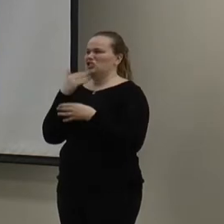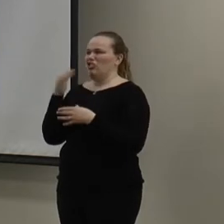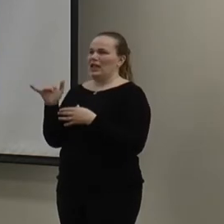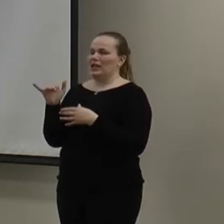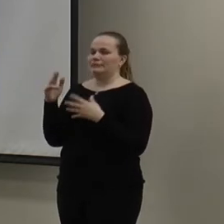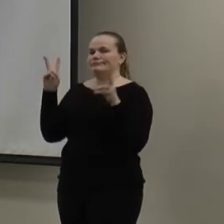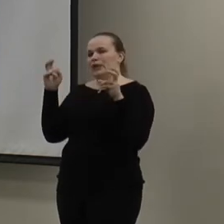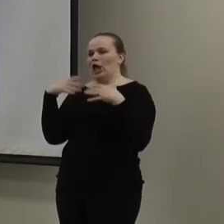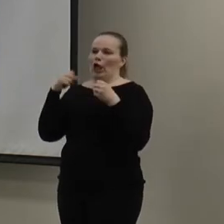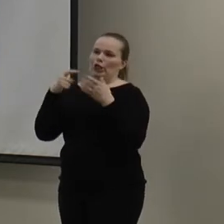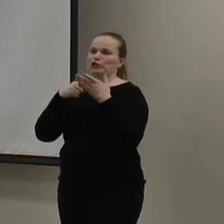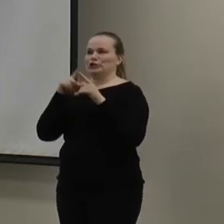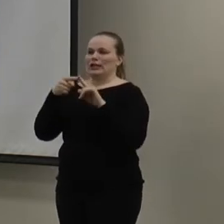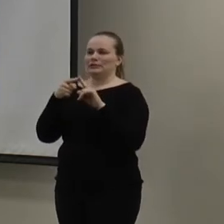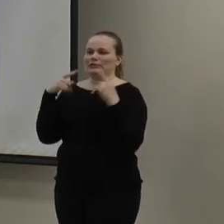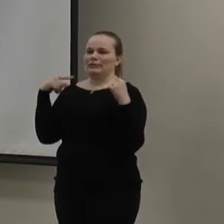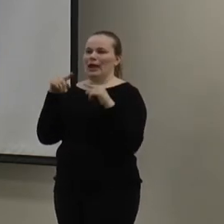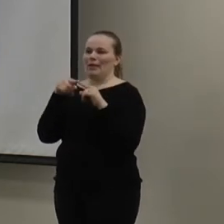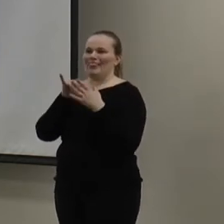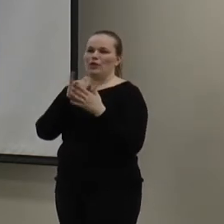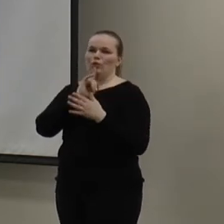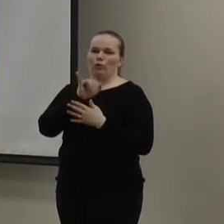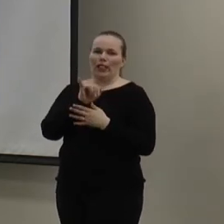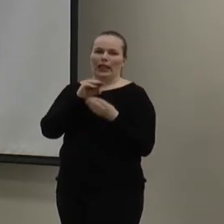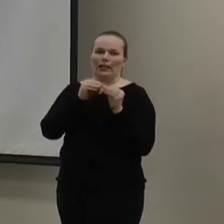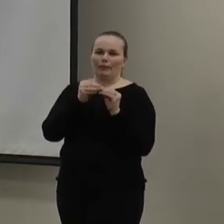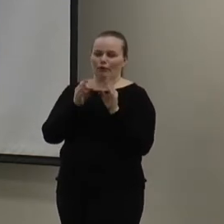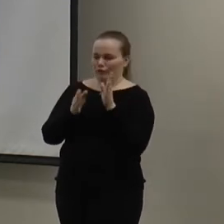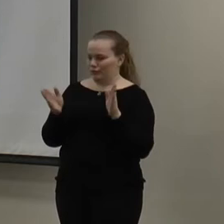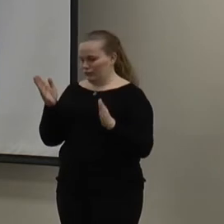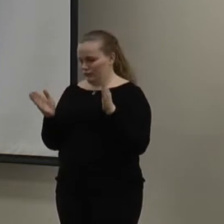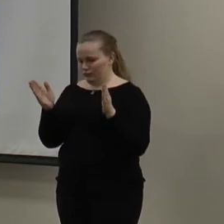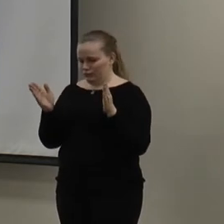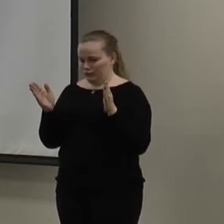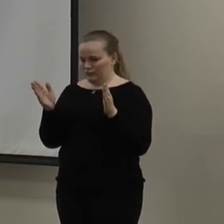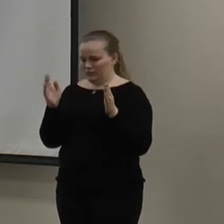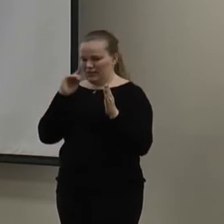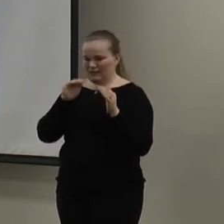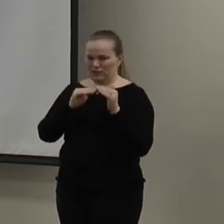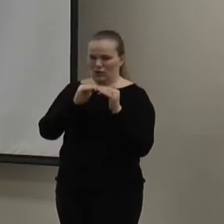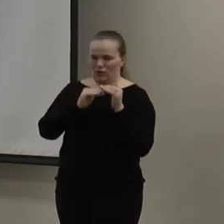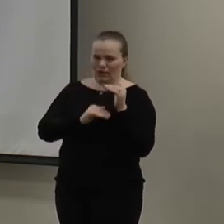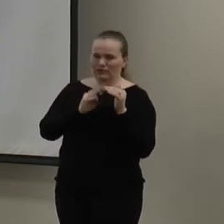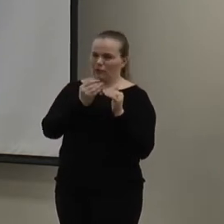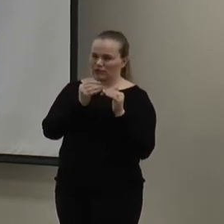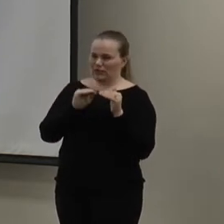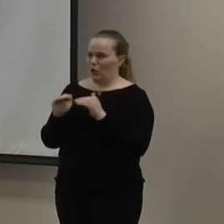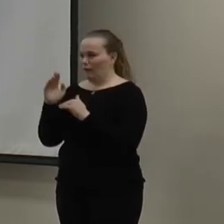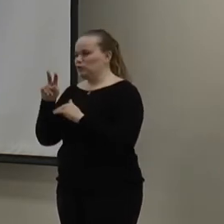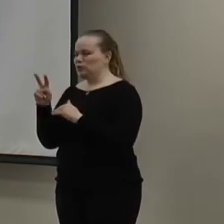kind of healthy discussion and debate about what that real brain should be. So, if it's a little bit less or a little bit over, it's okay.